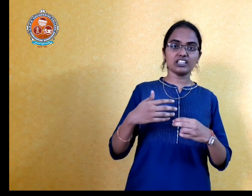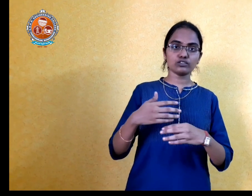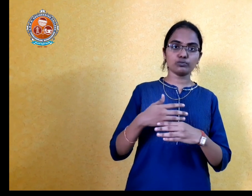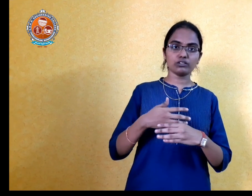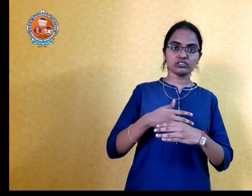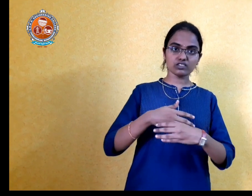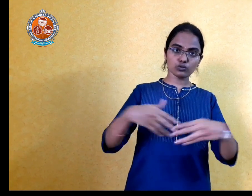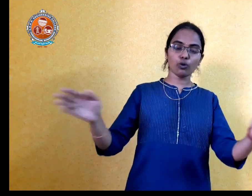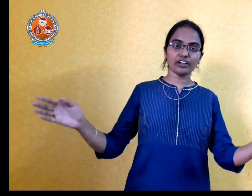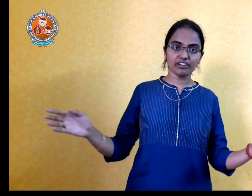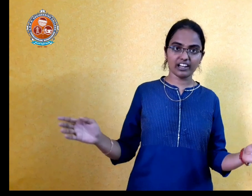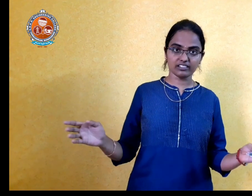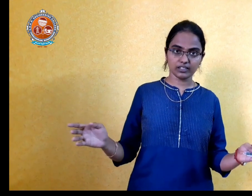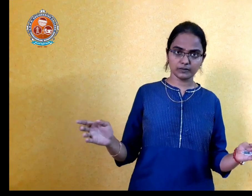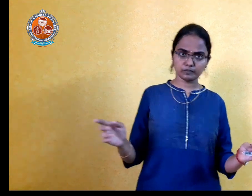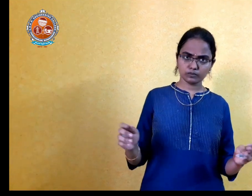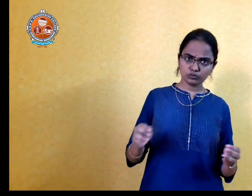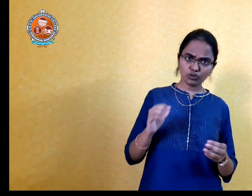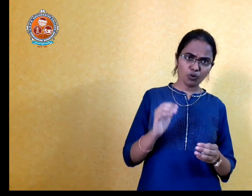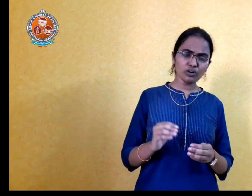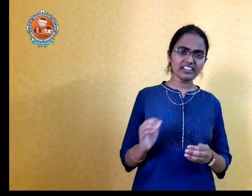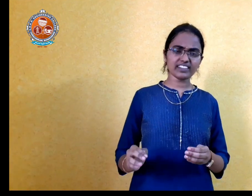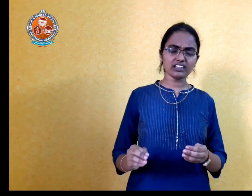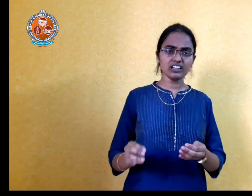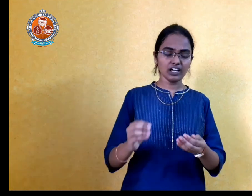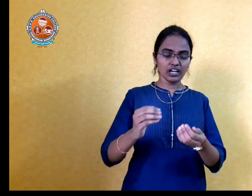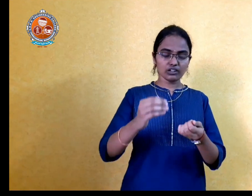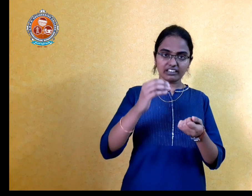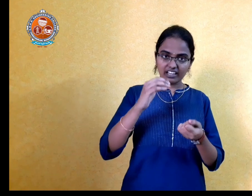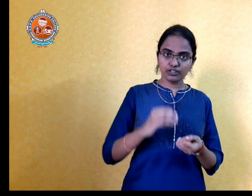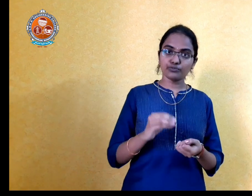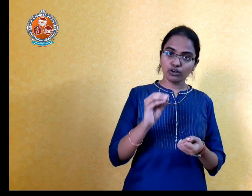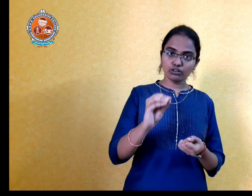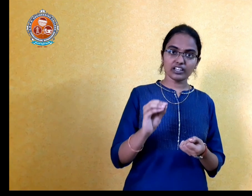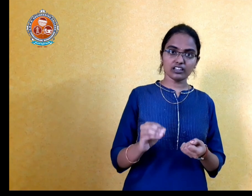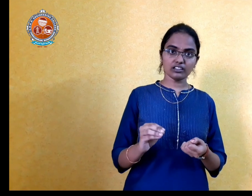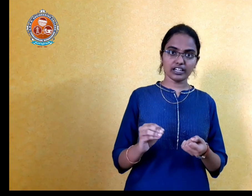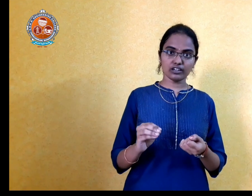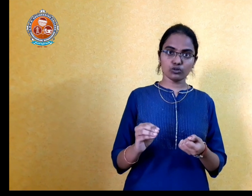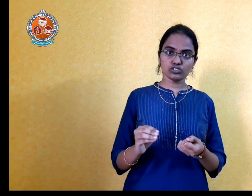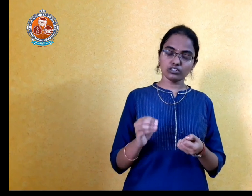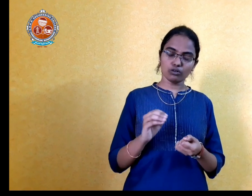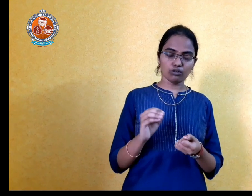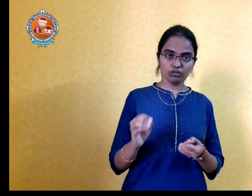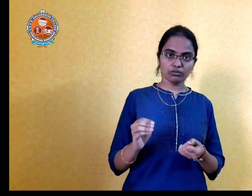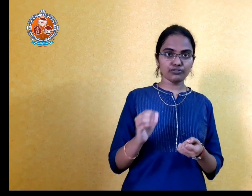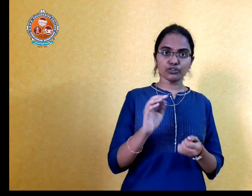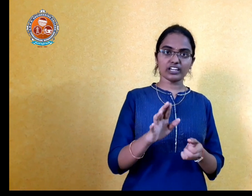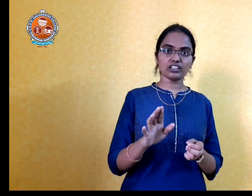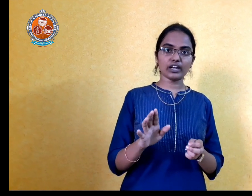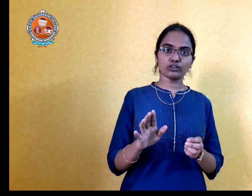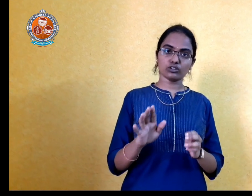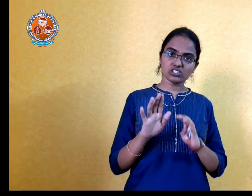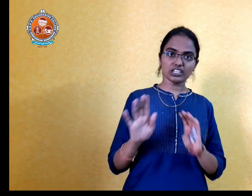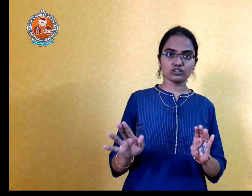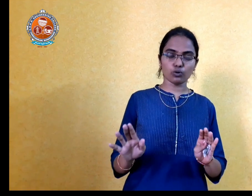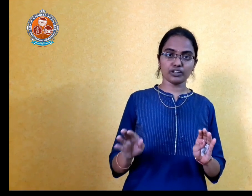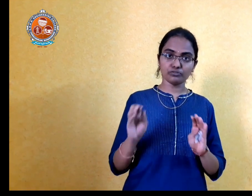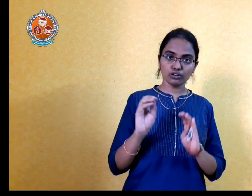things will just go away like that only thing if you are not taking the gate coaching if you take the gate coaching it's okay if you are